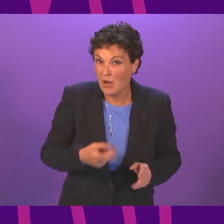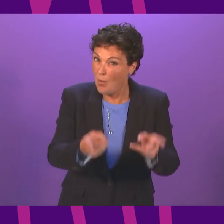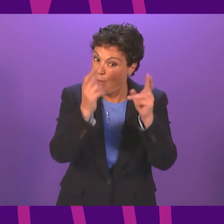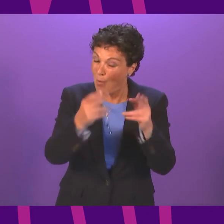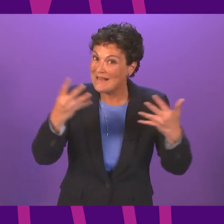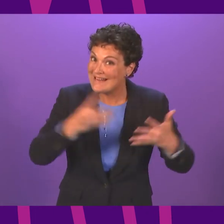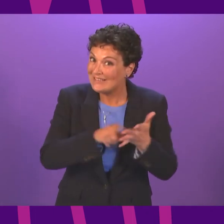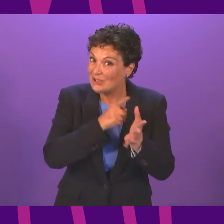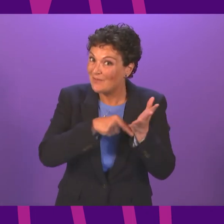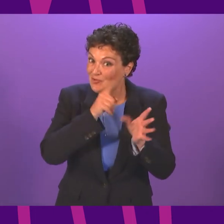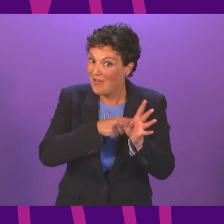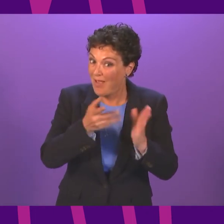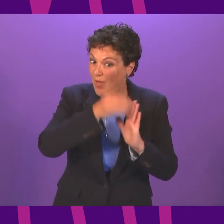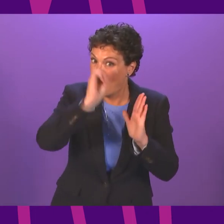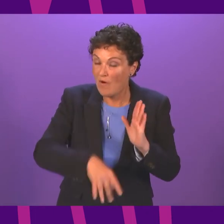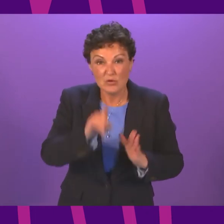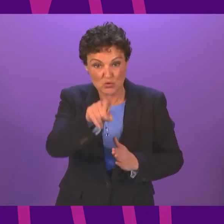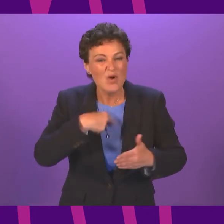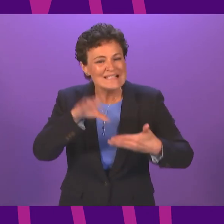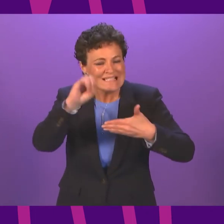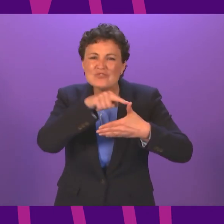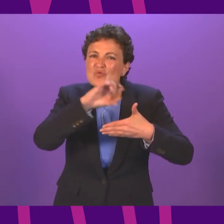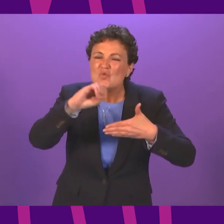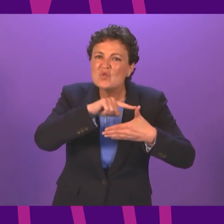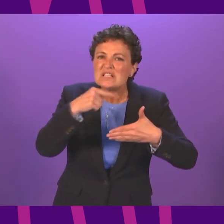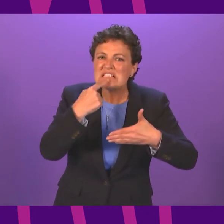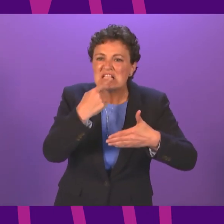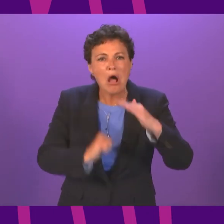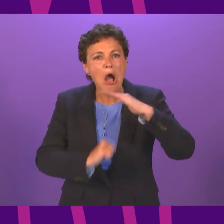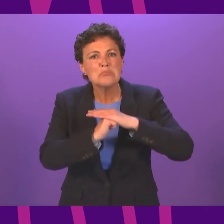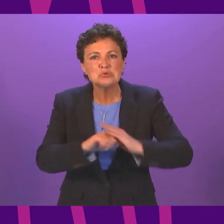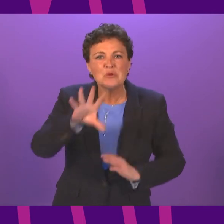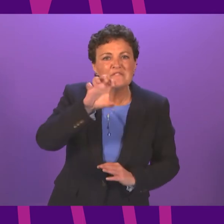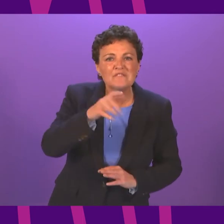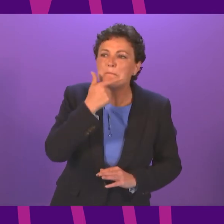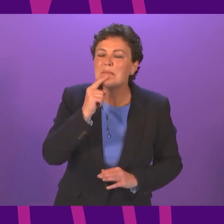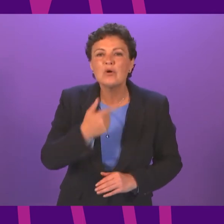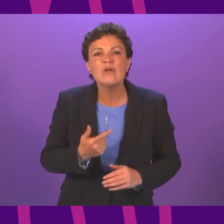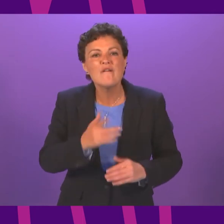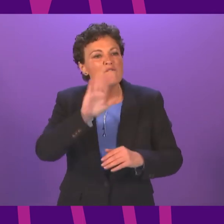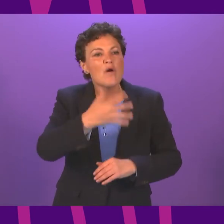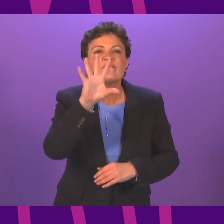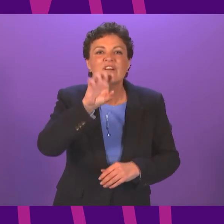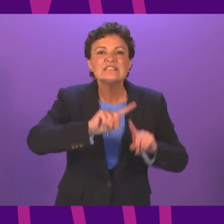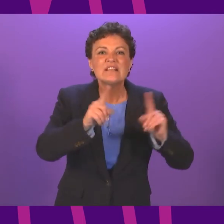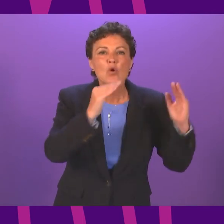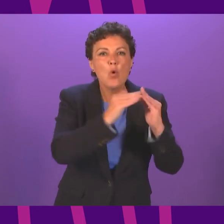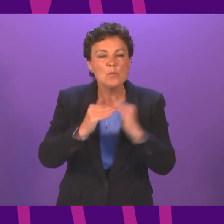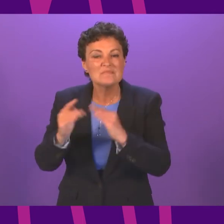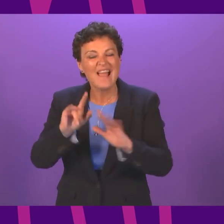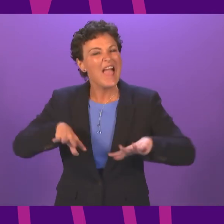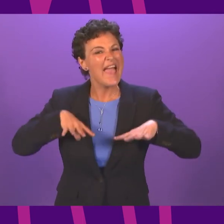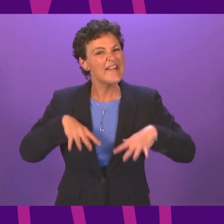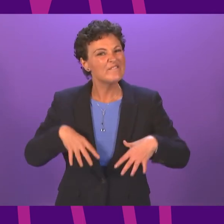stage. So, rather than the current rules for level zero, which state that up to 15 people from 15 households can meet outdoors, informal social